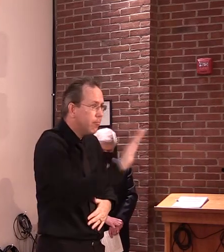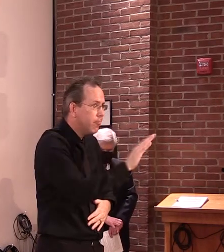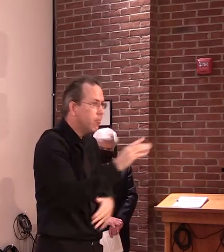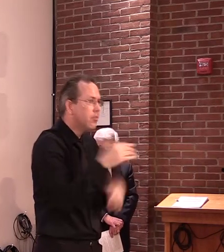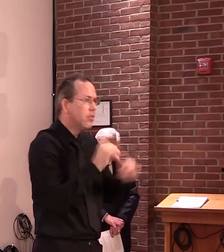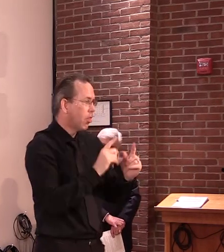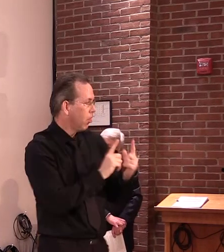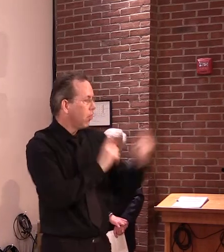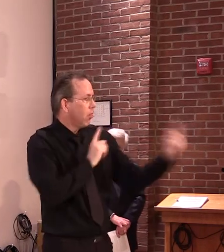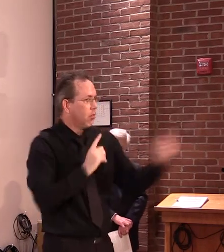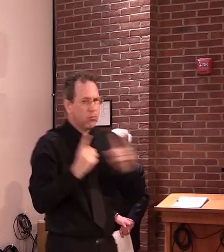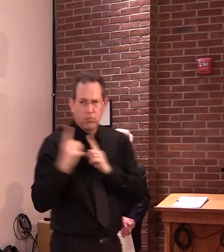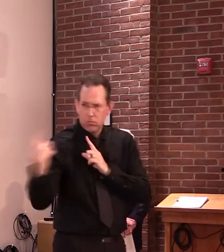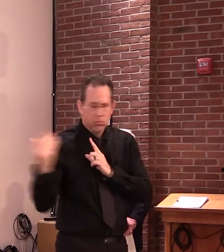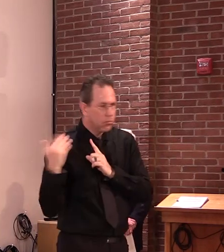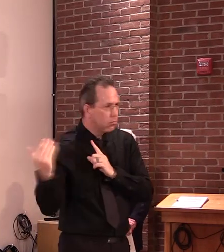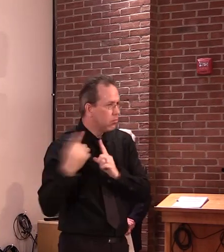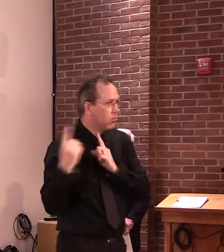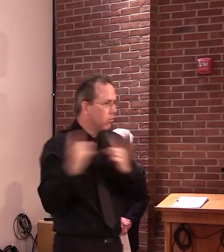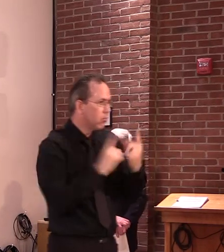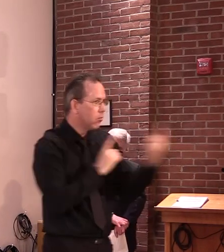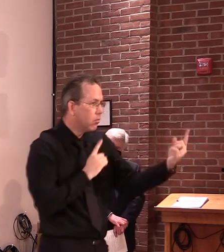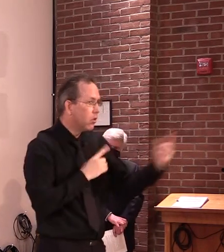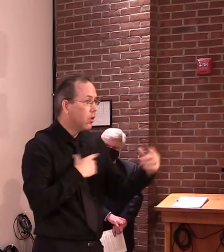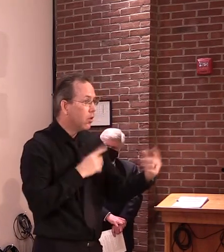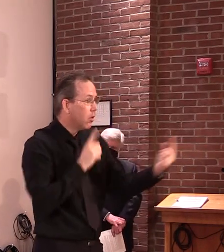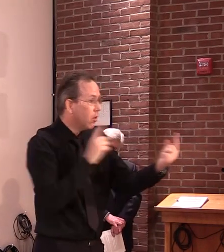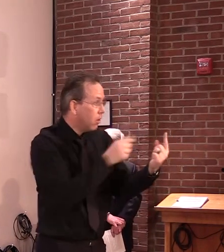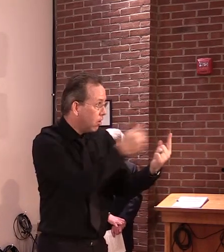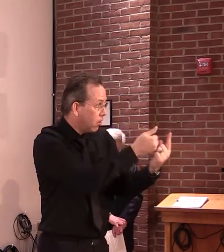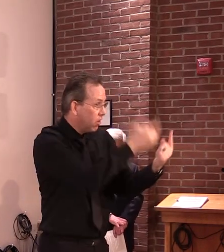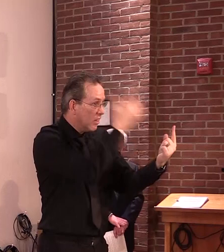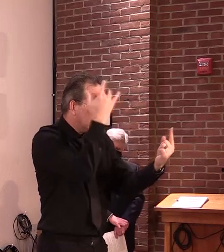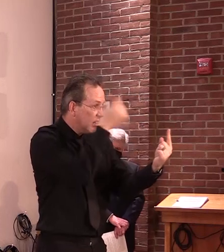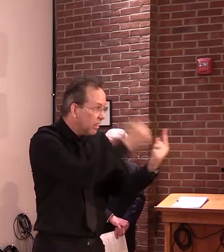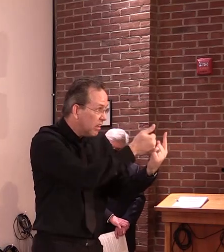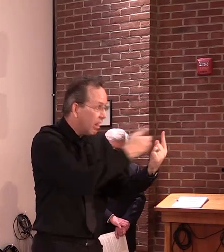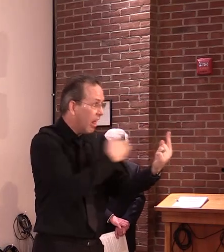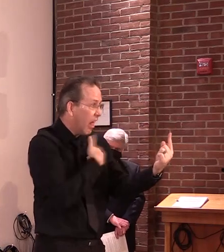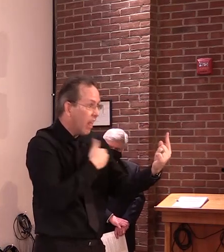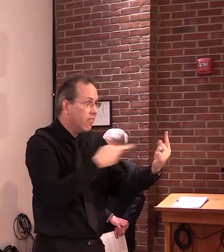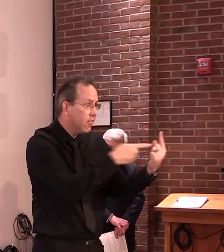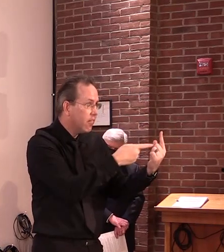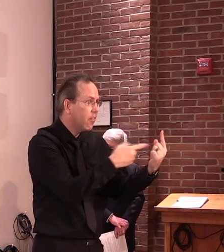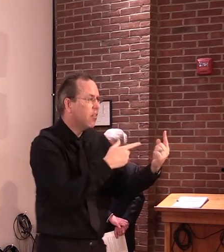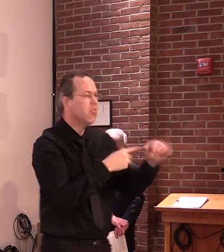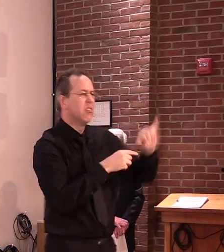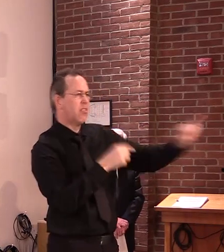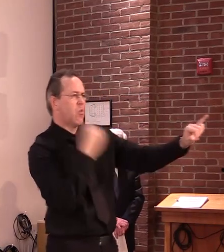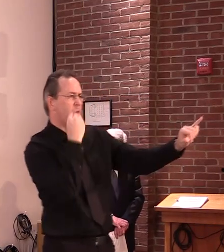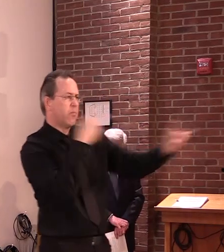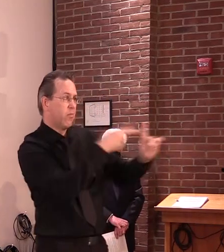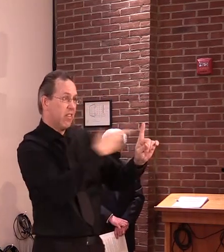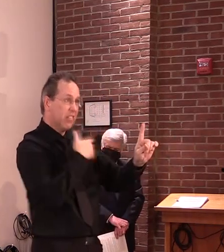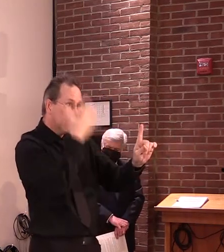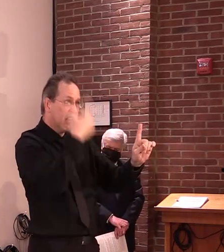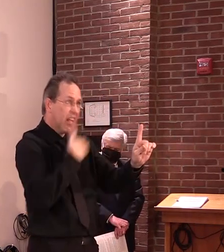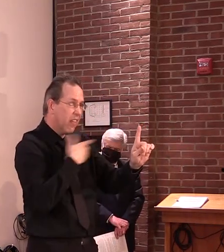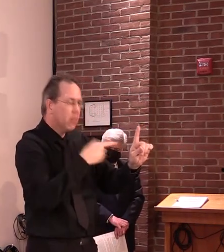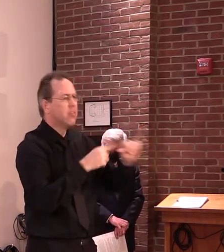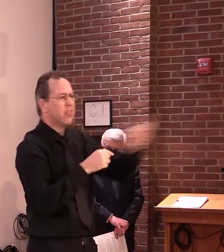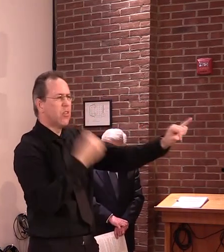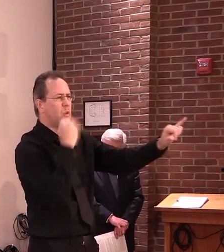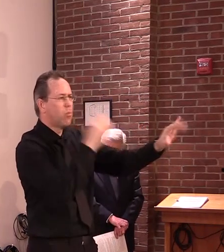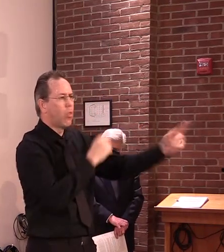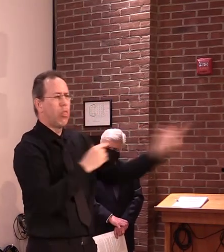sick or have recently been in contact with someone who has COVID-19. And again, if you have any symptoms, call your healthcare